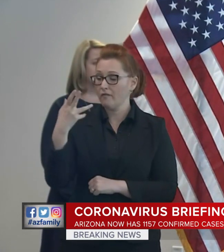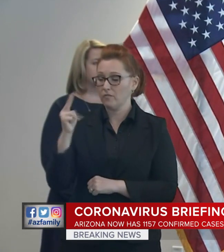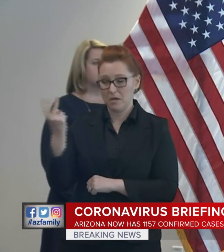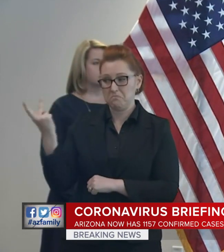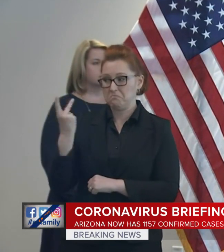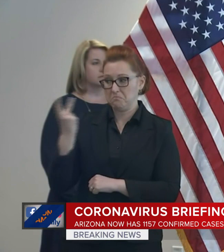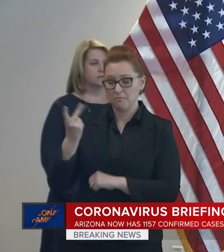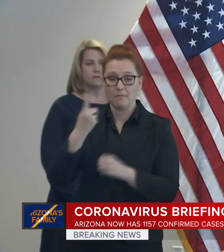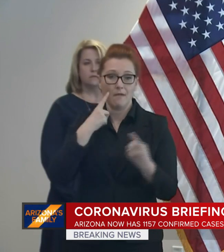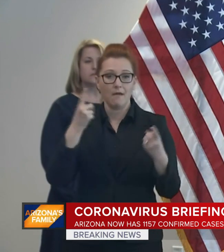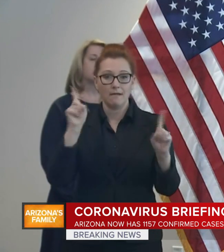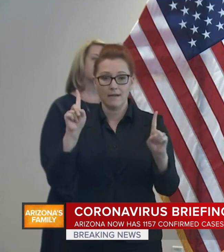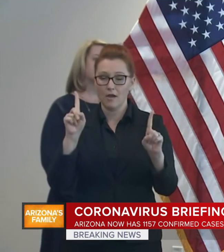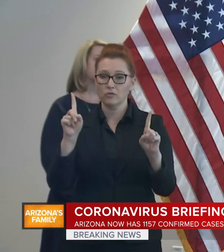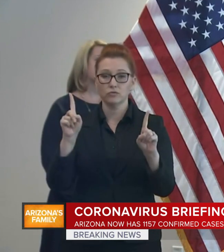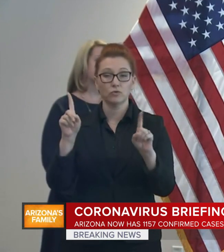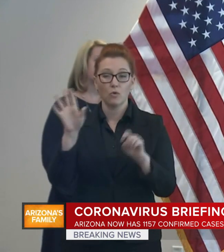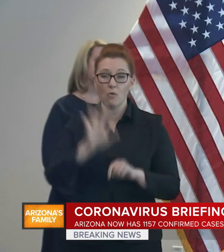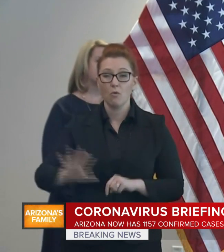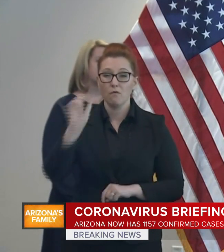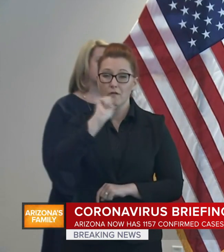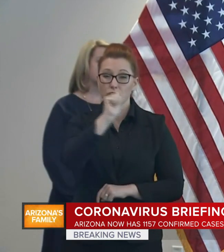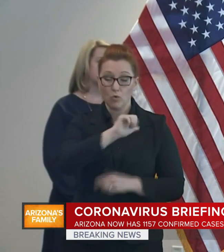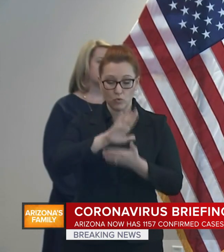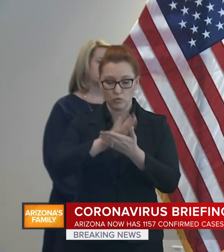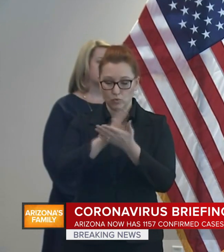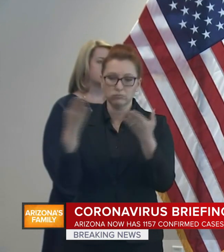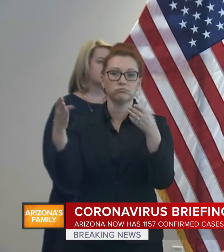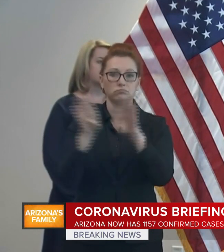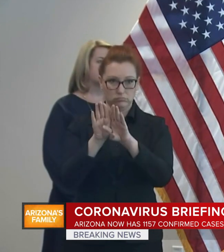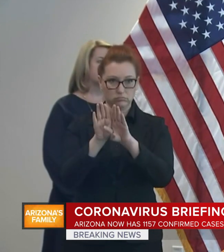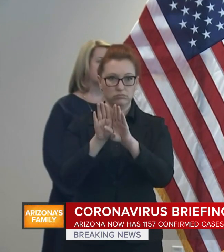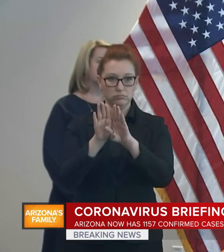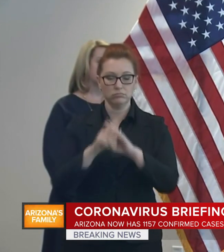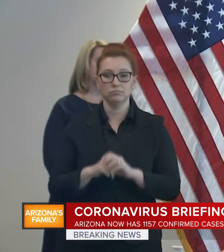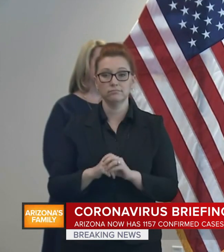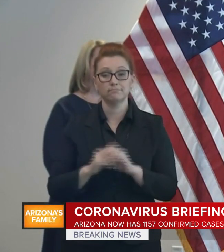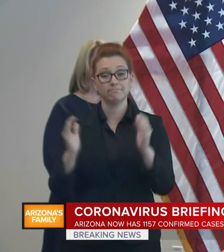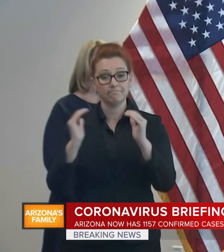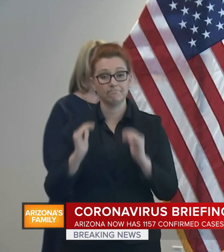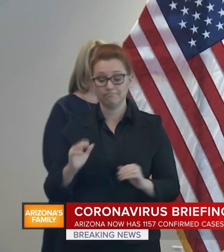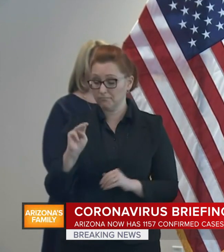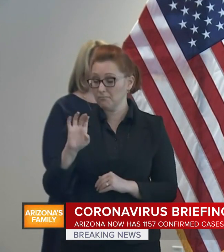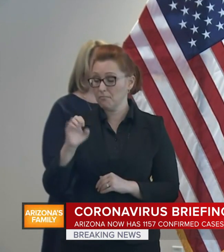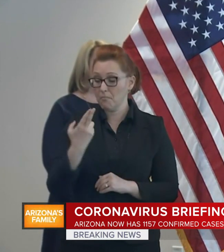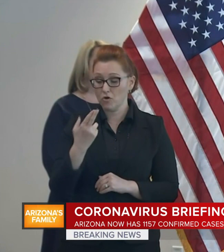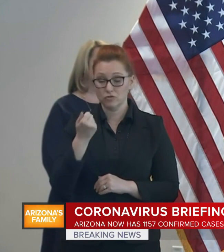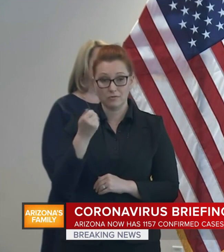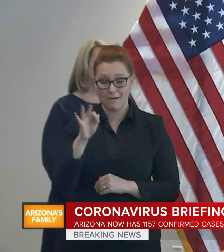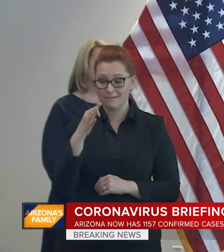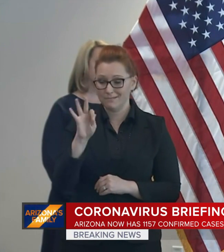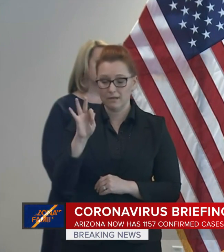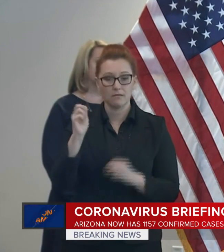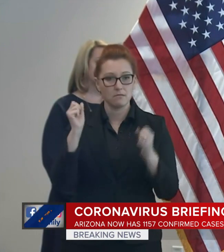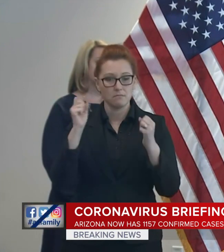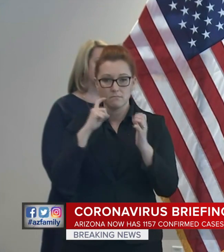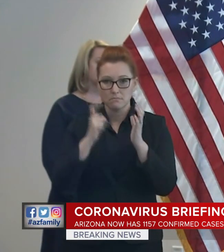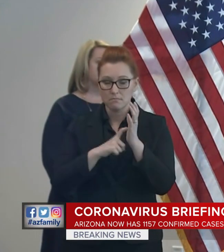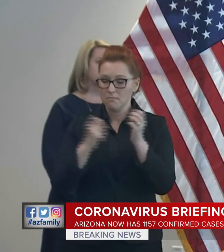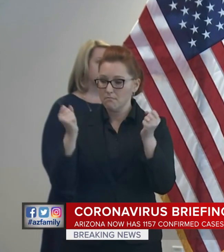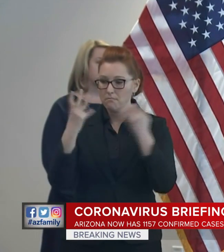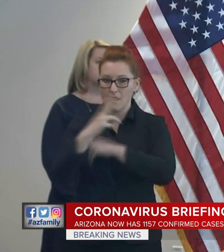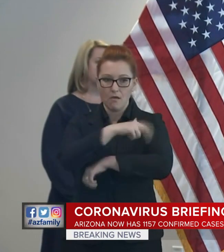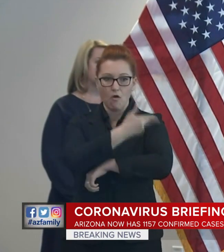statewide school closure in Arizona. On March 19th, as hospitals across the country